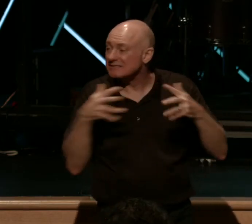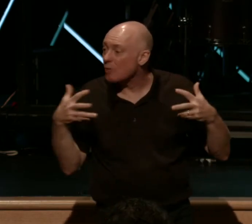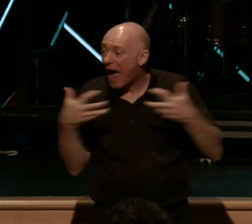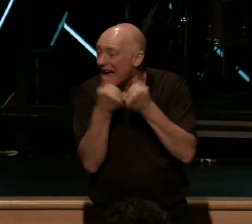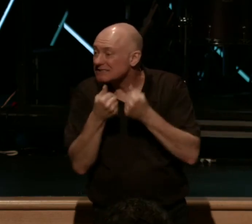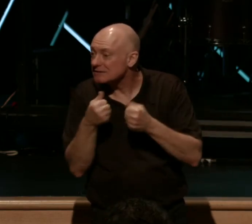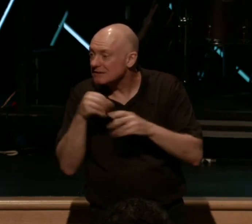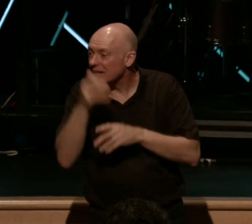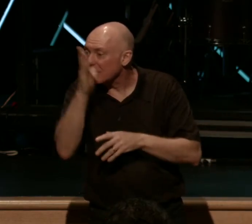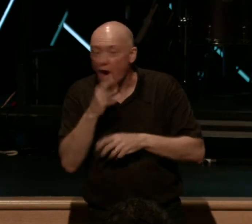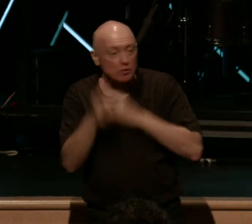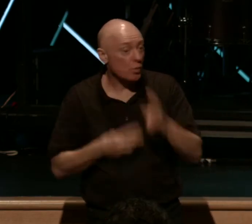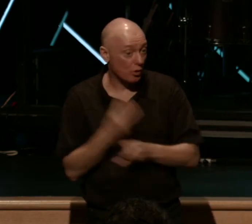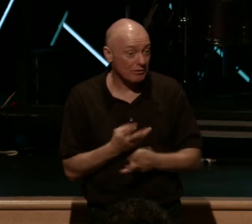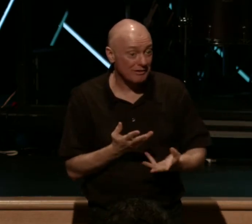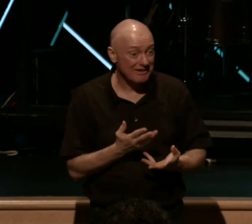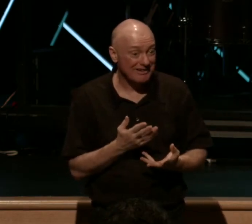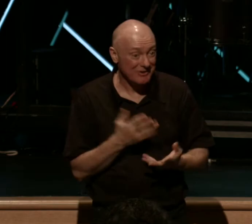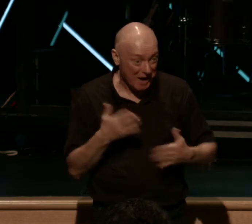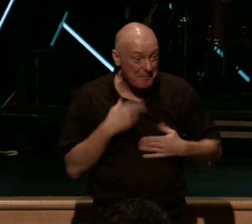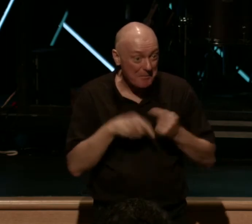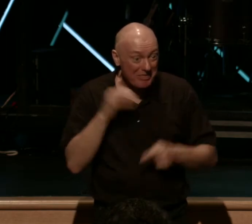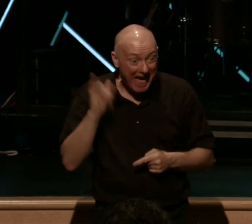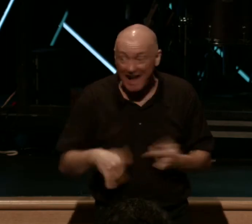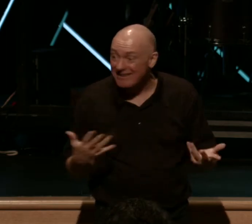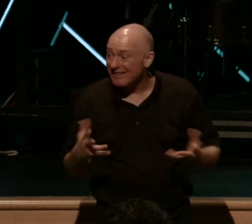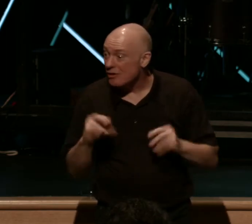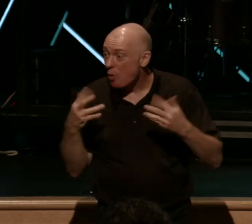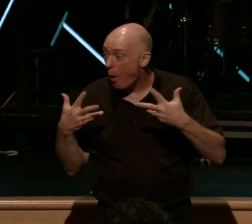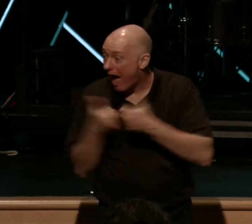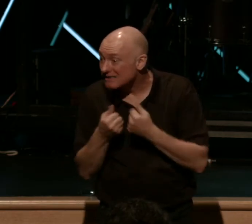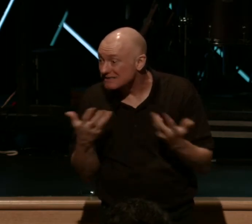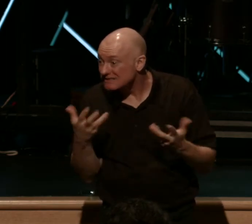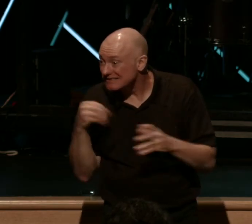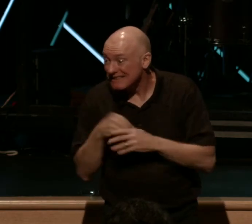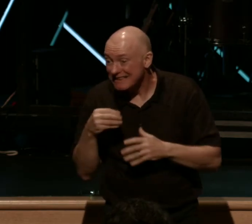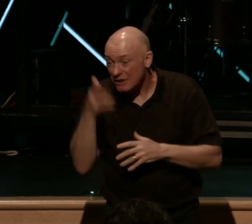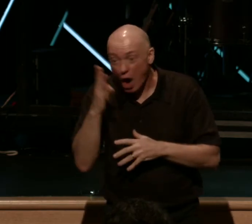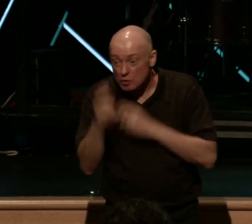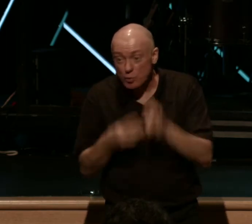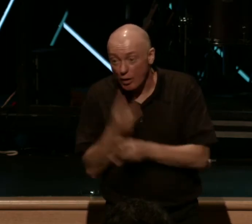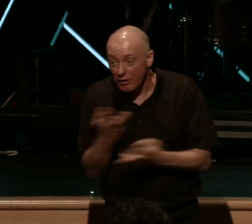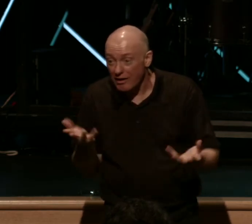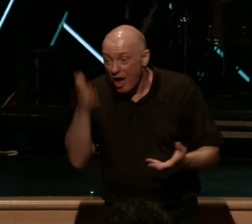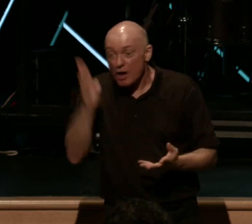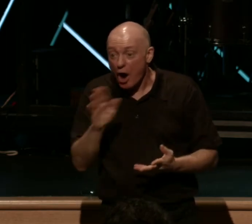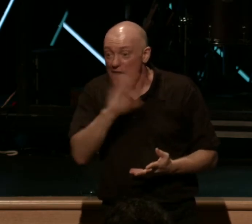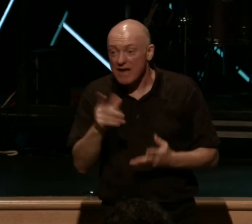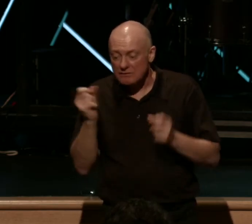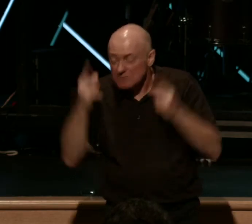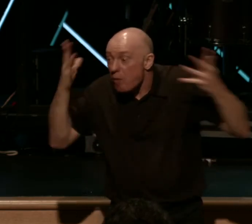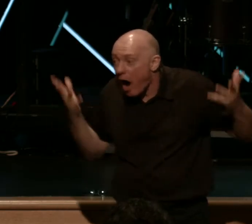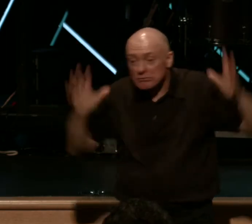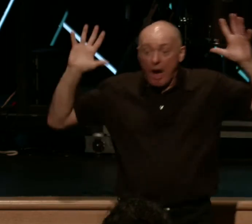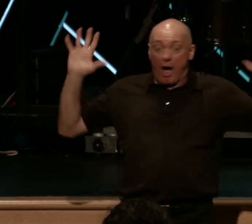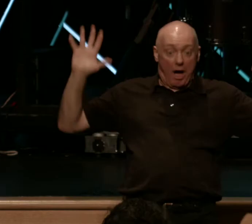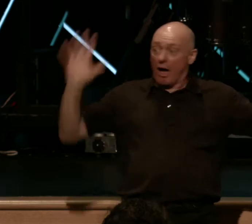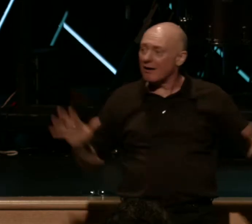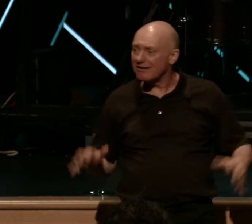God. Aren't you glad of that? There are no accidents in the economy of God. God is never surprised by anything. He is always